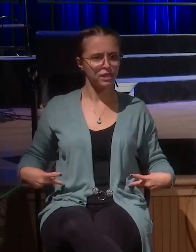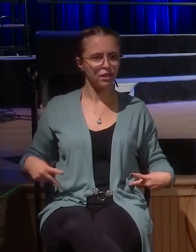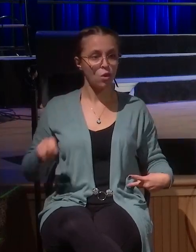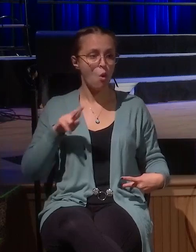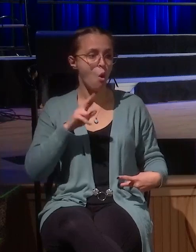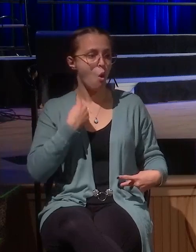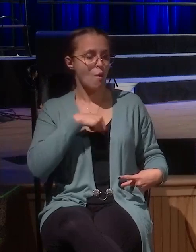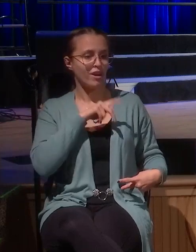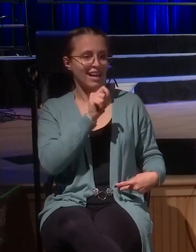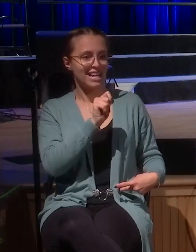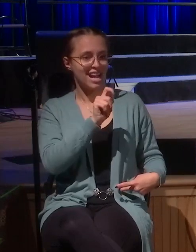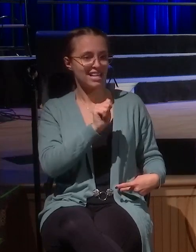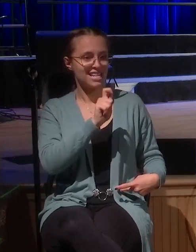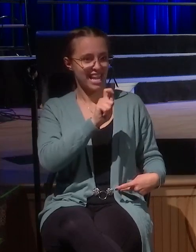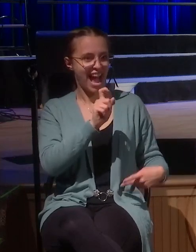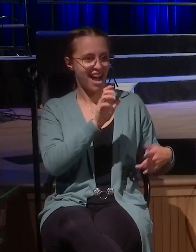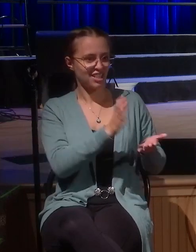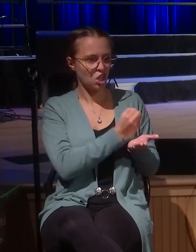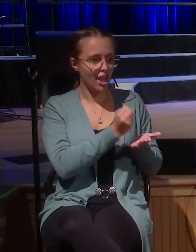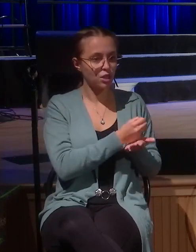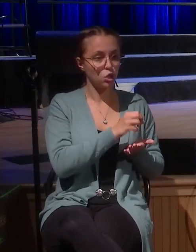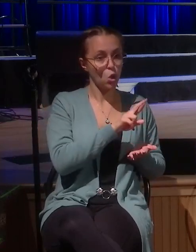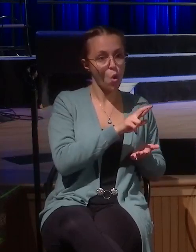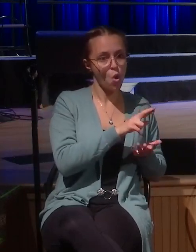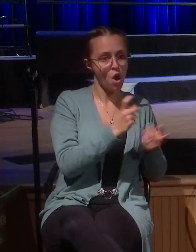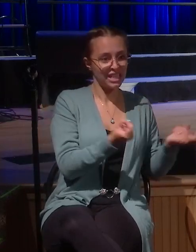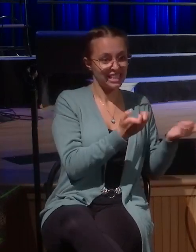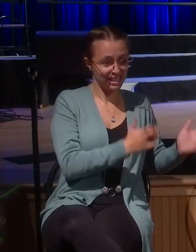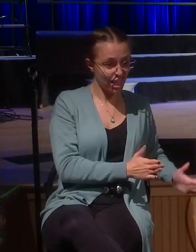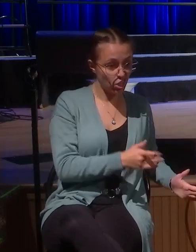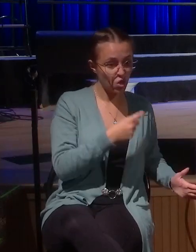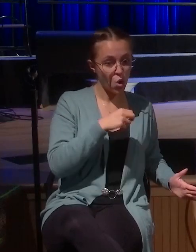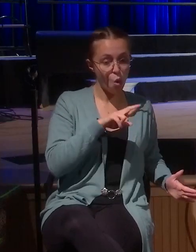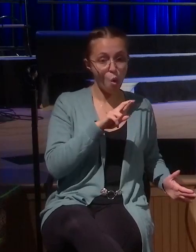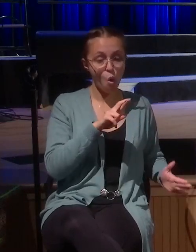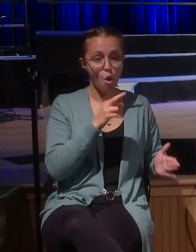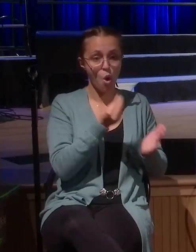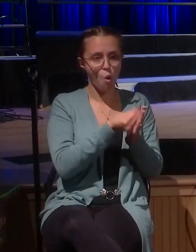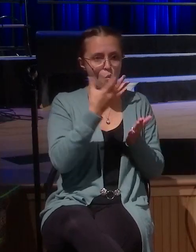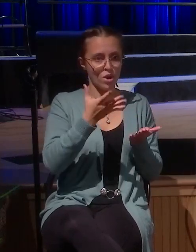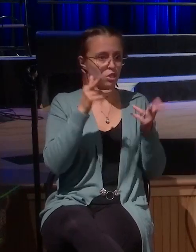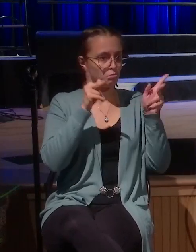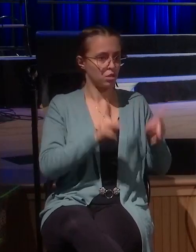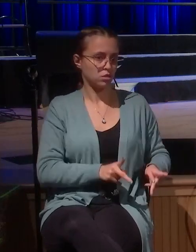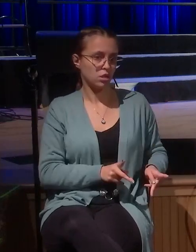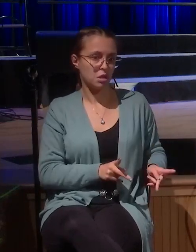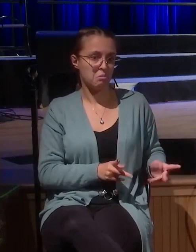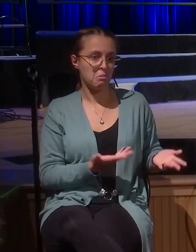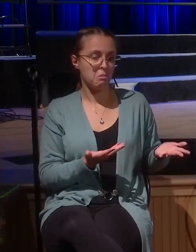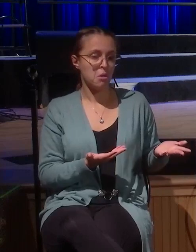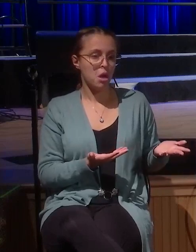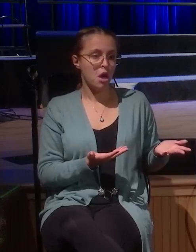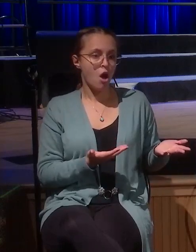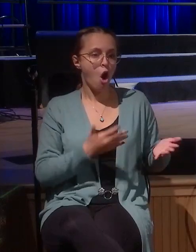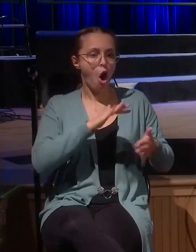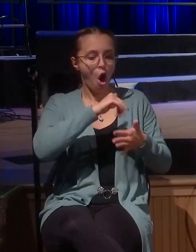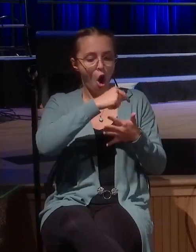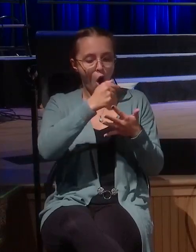a tax collector and a sinner or because we're a rich person meaning we're holding on to something that's more valuable to us than God. All those things and in chapter